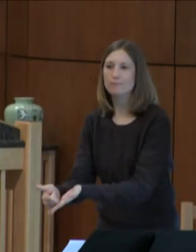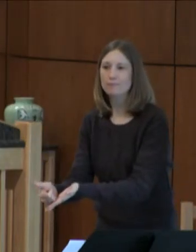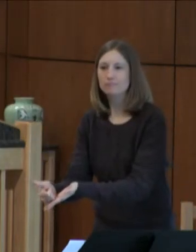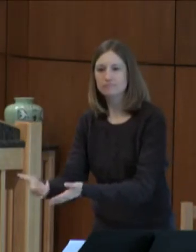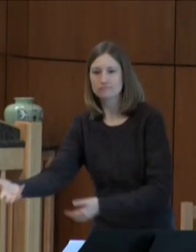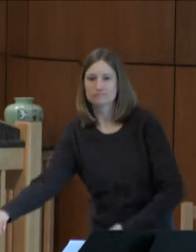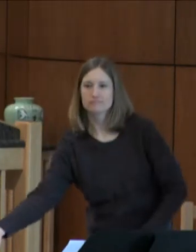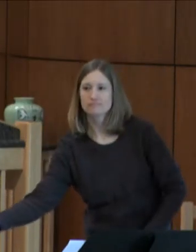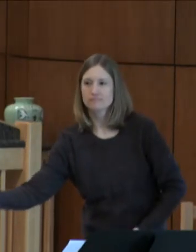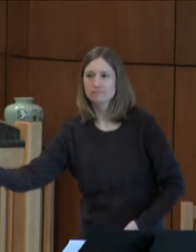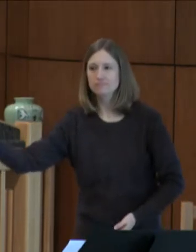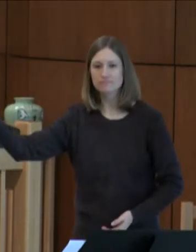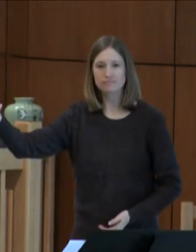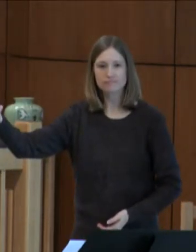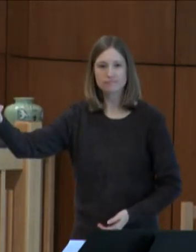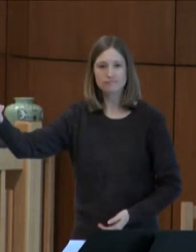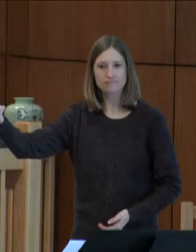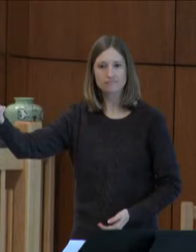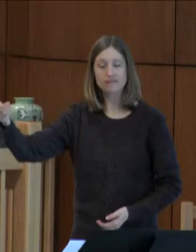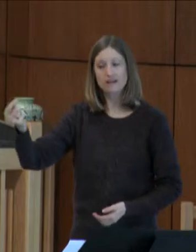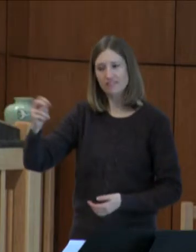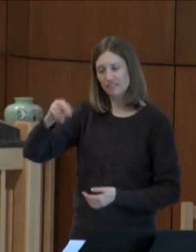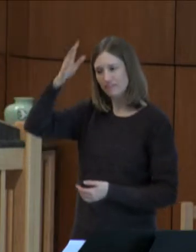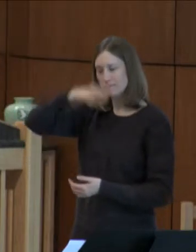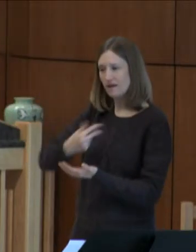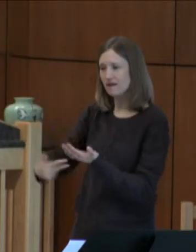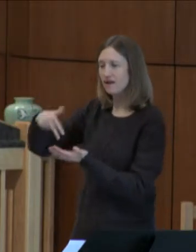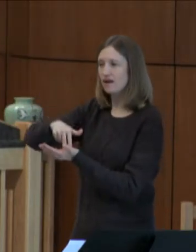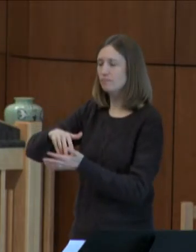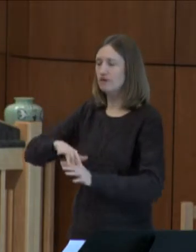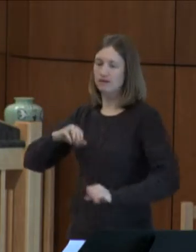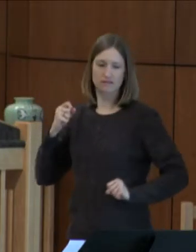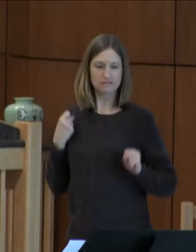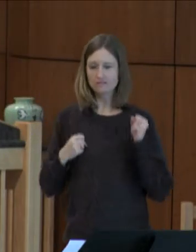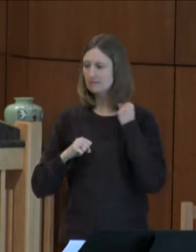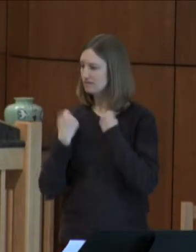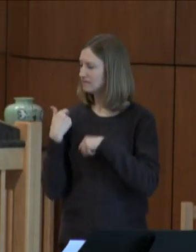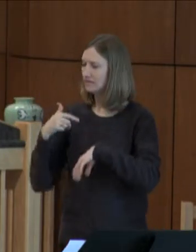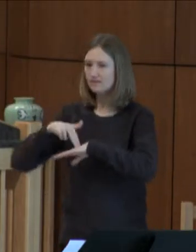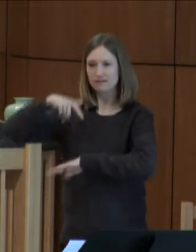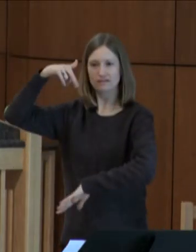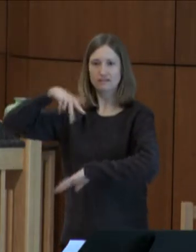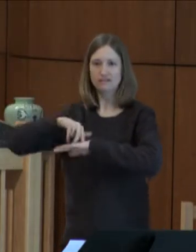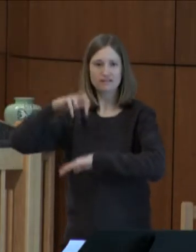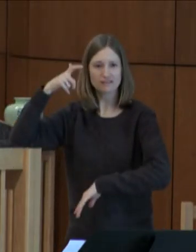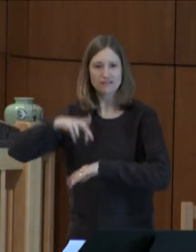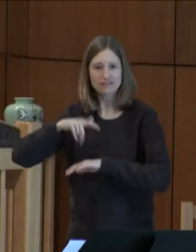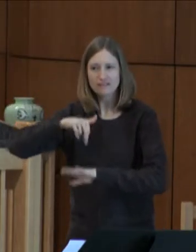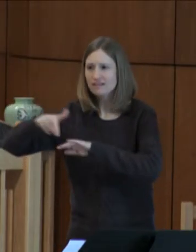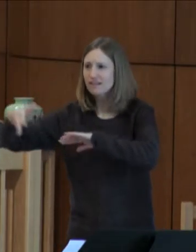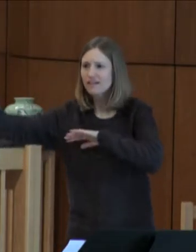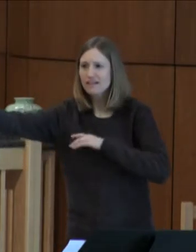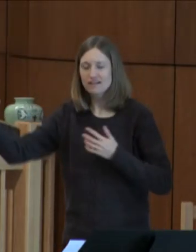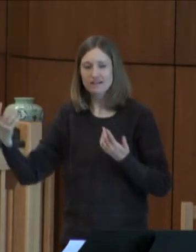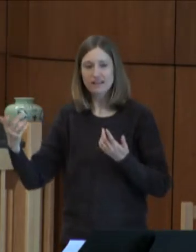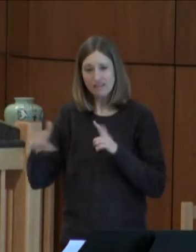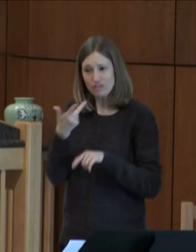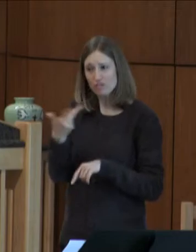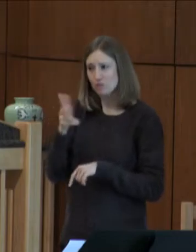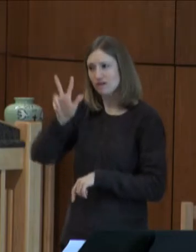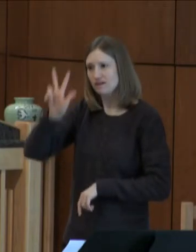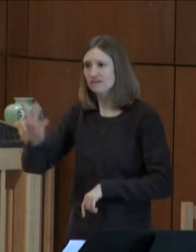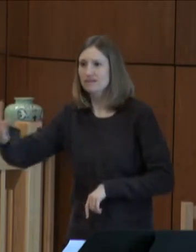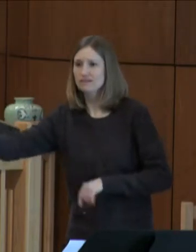the man went walking and leaping and praising God. And he went into the temple with Peter and John.